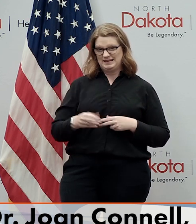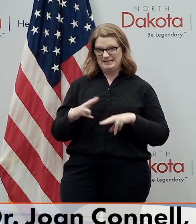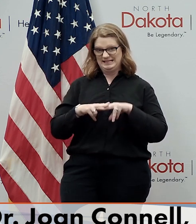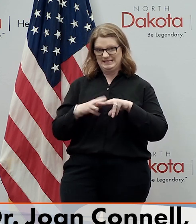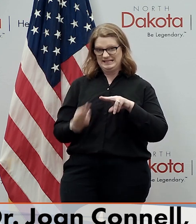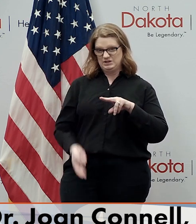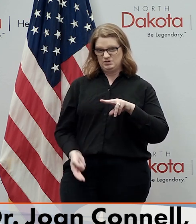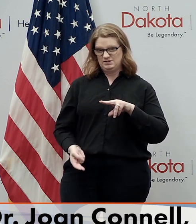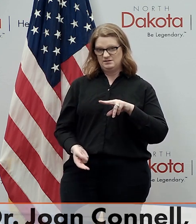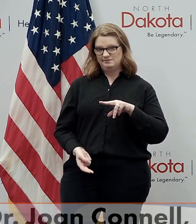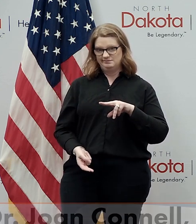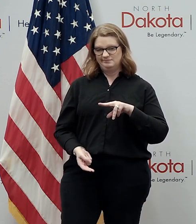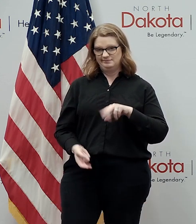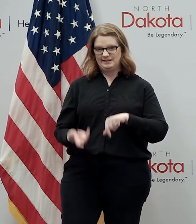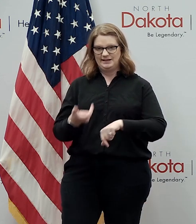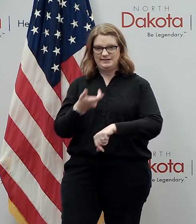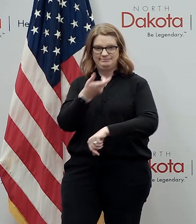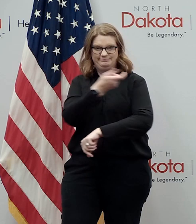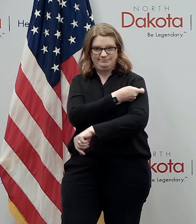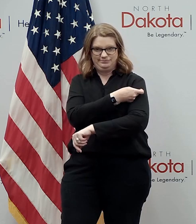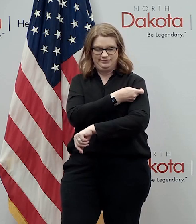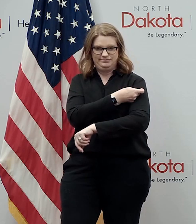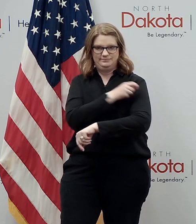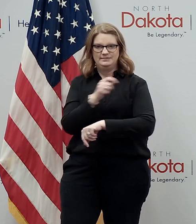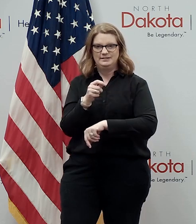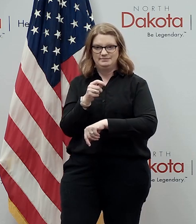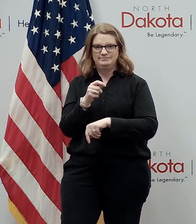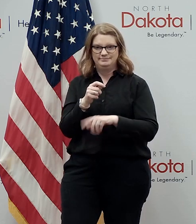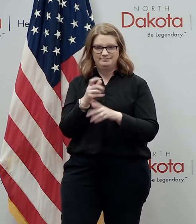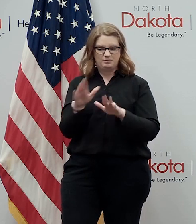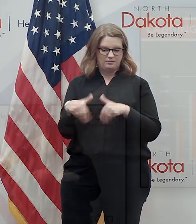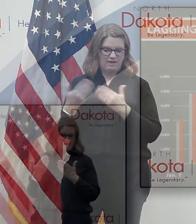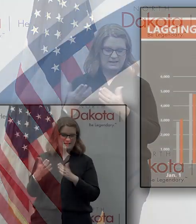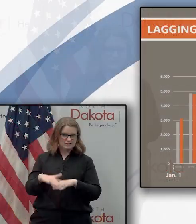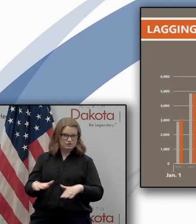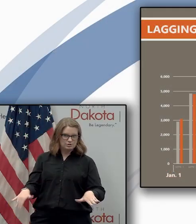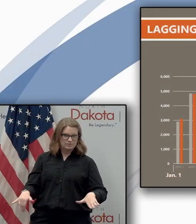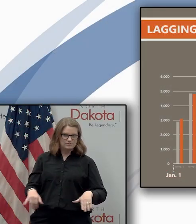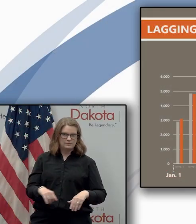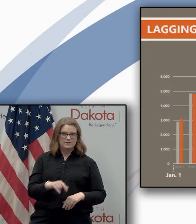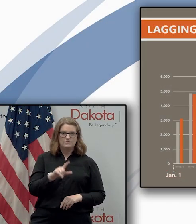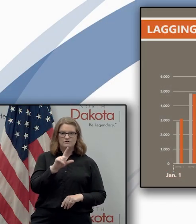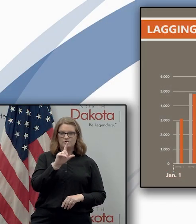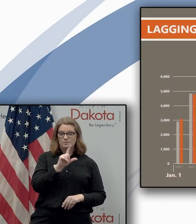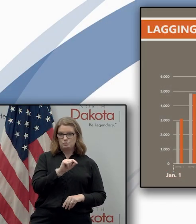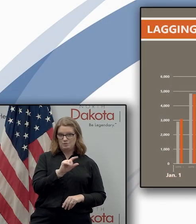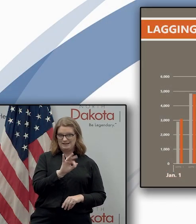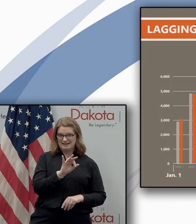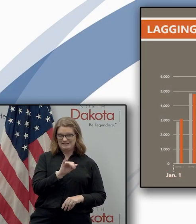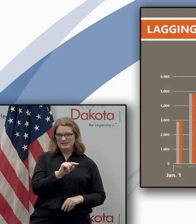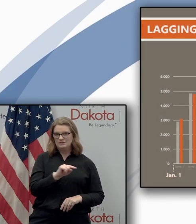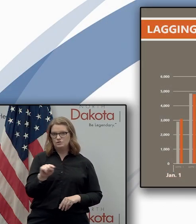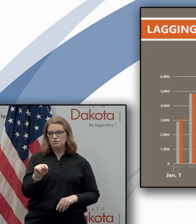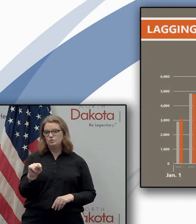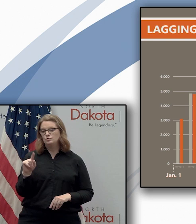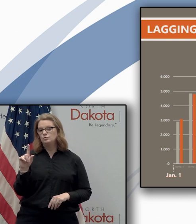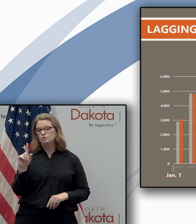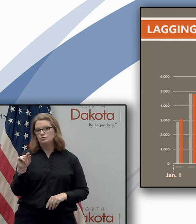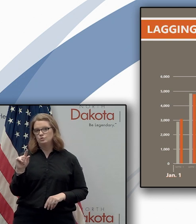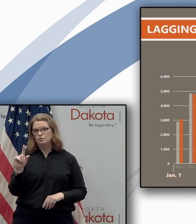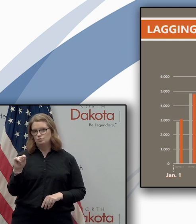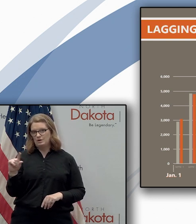in the number of doses of vaccine administered to children from 2019 to 2020.